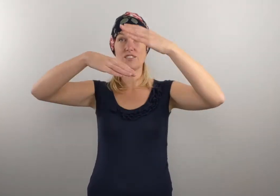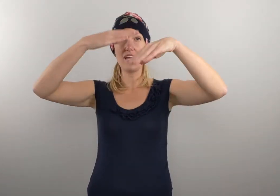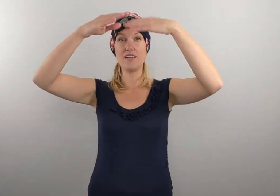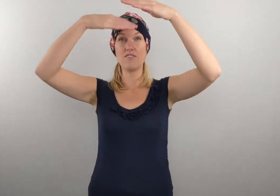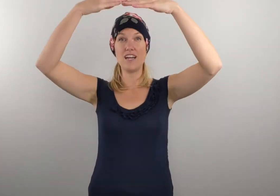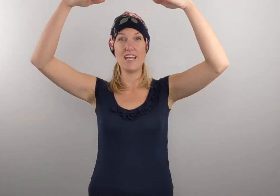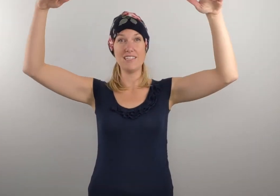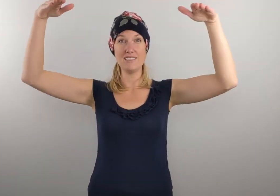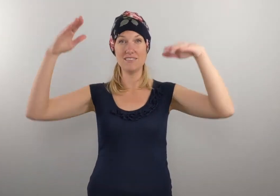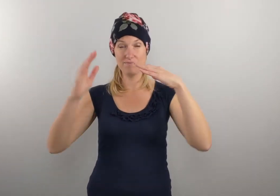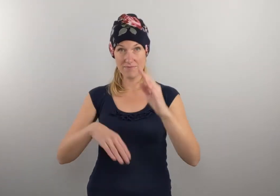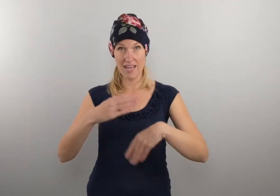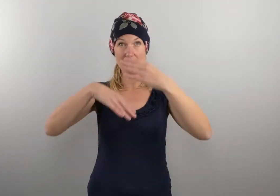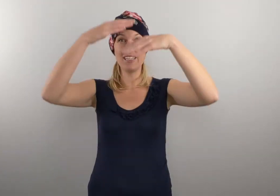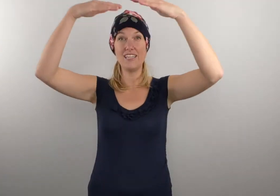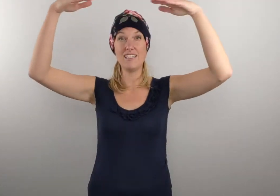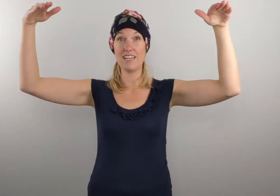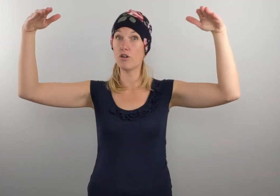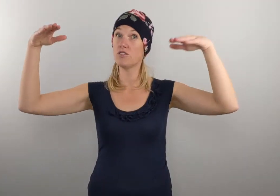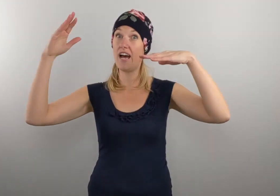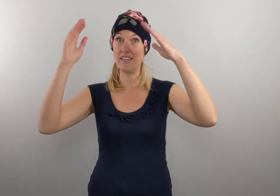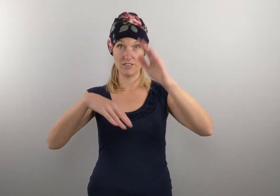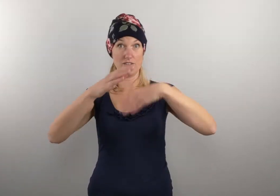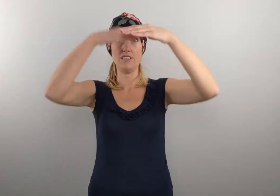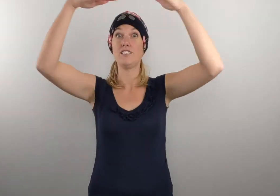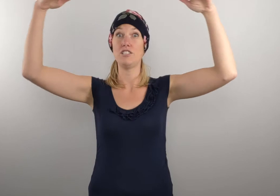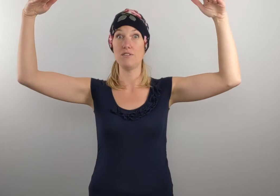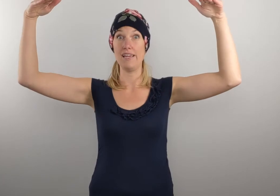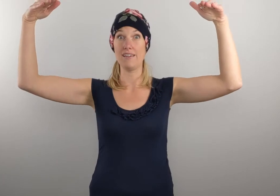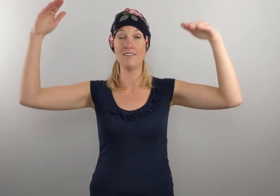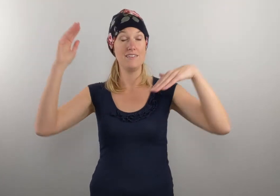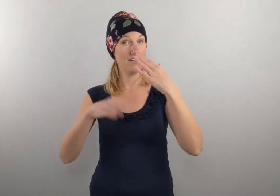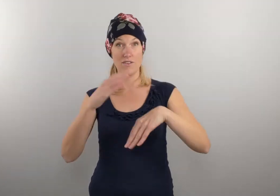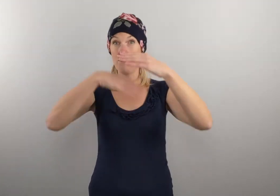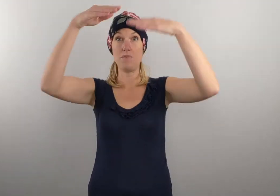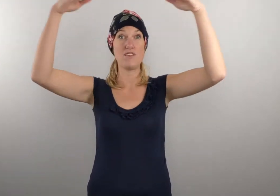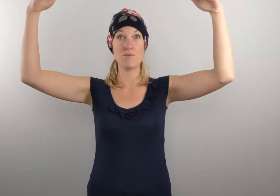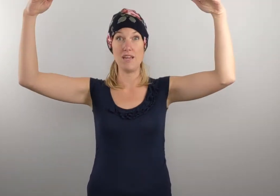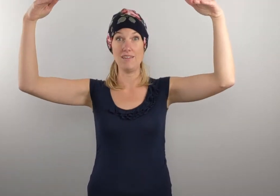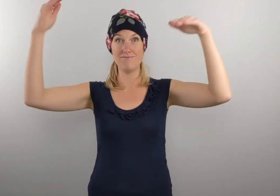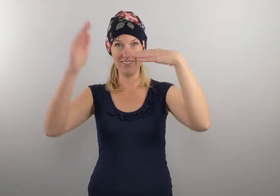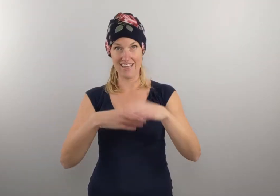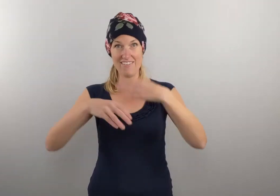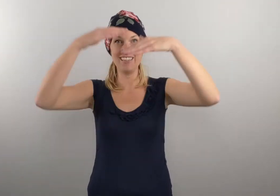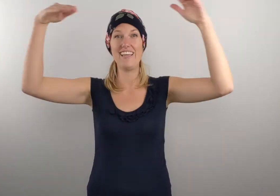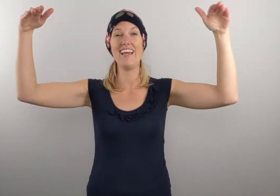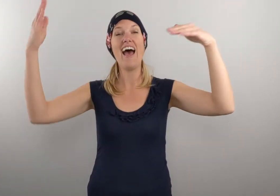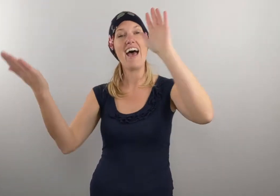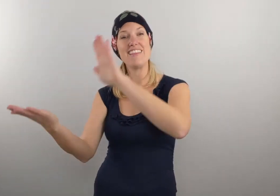So hand over hand. Heavenly. It goes fast. So you're only going to do like maybe three. Heavenly and then